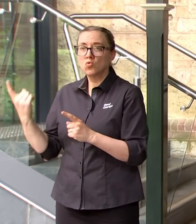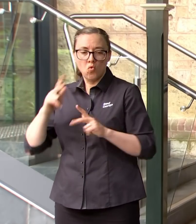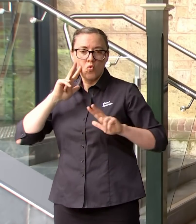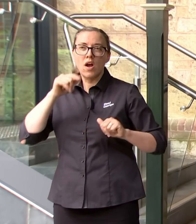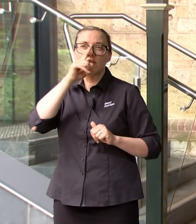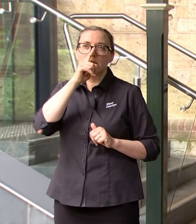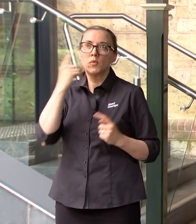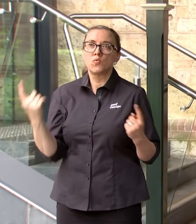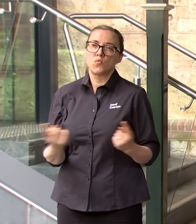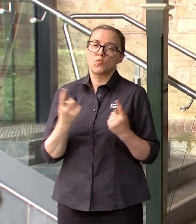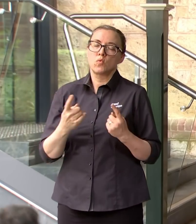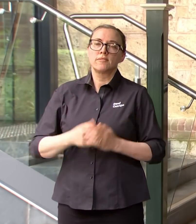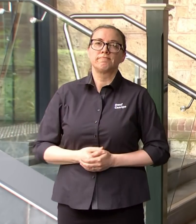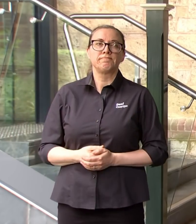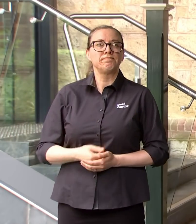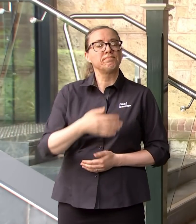services.